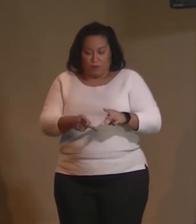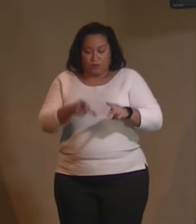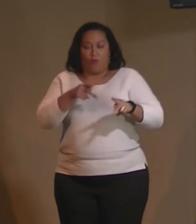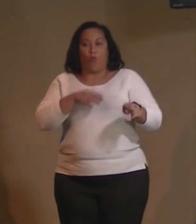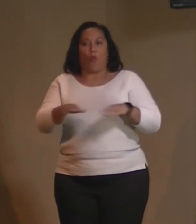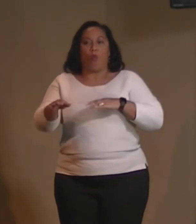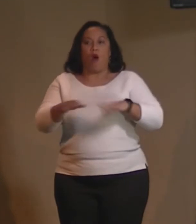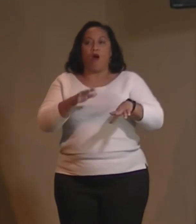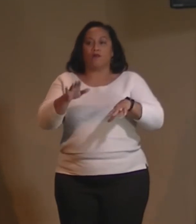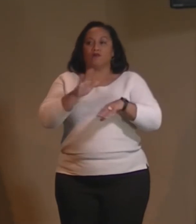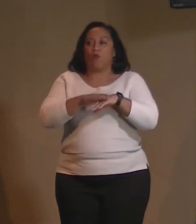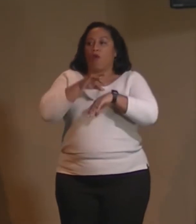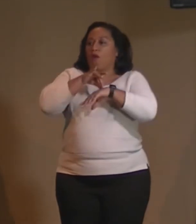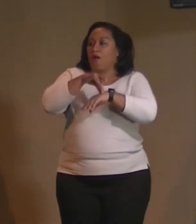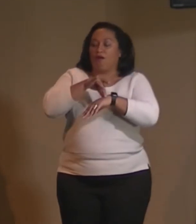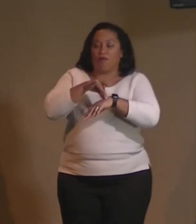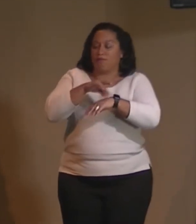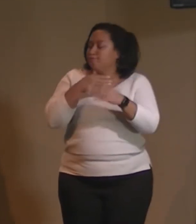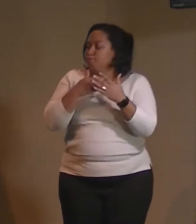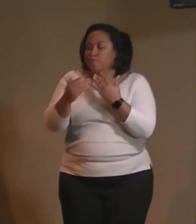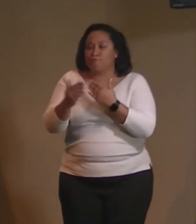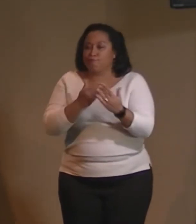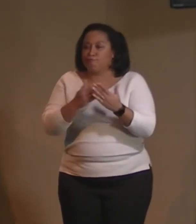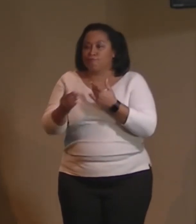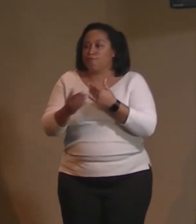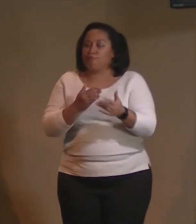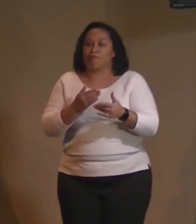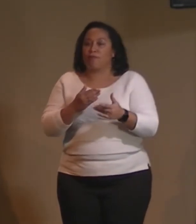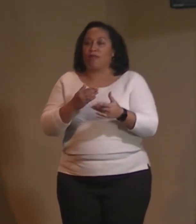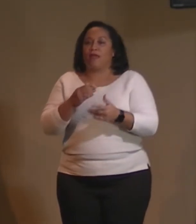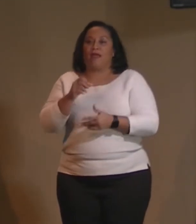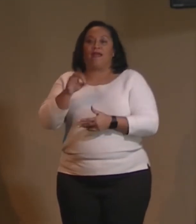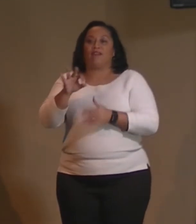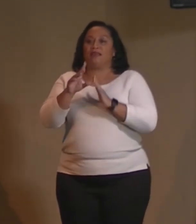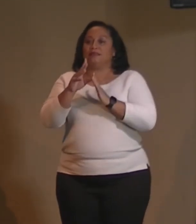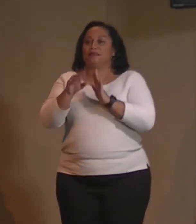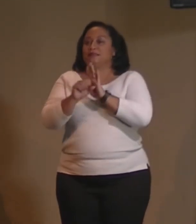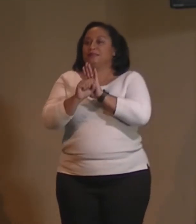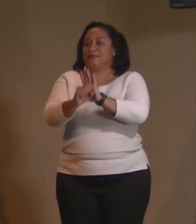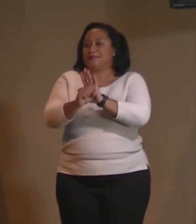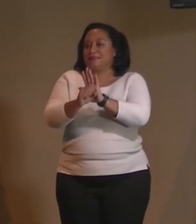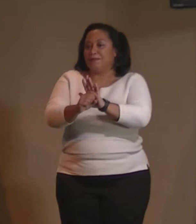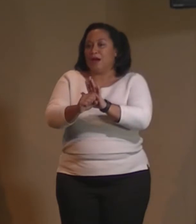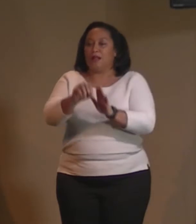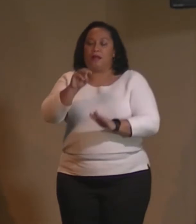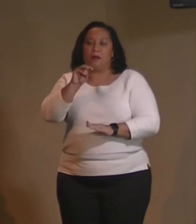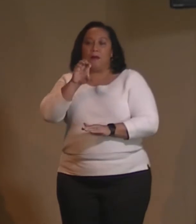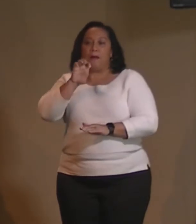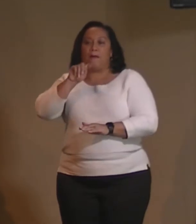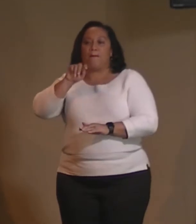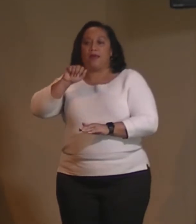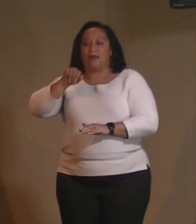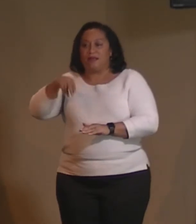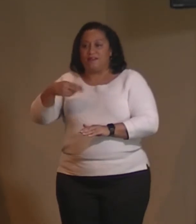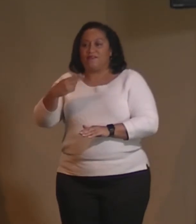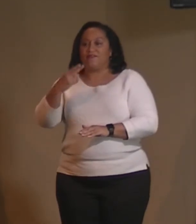Makes no difference. If he is simply a symbolic, metaphysical, metaphorical,